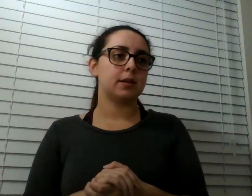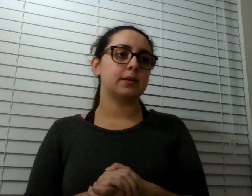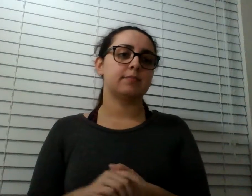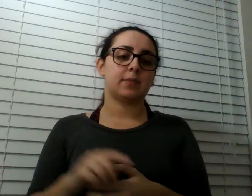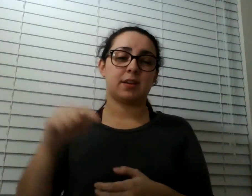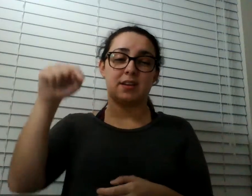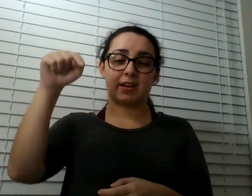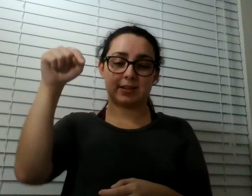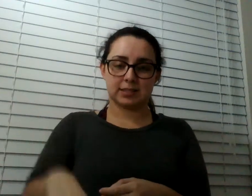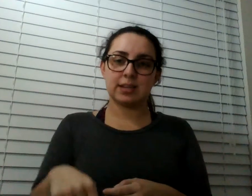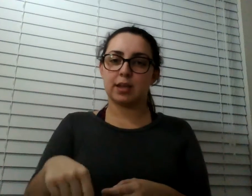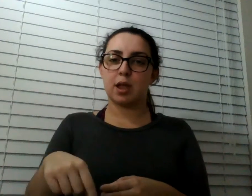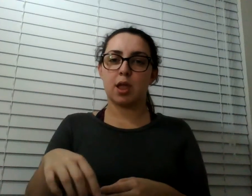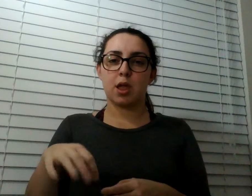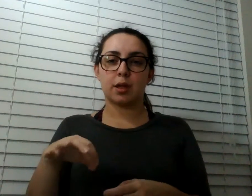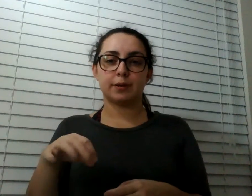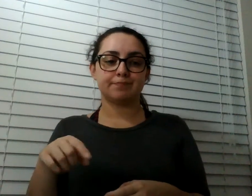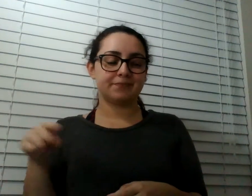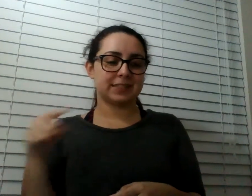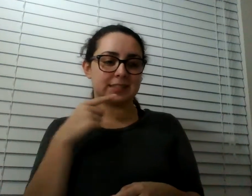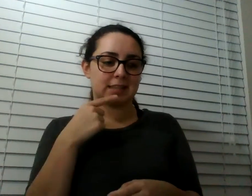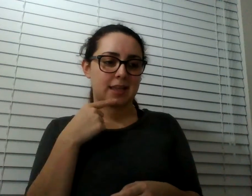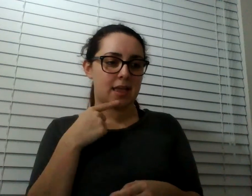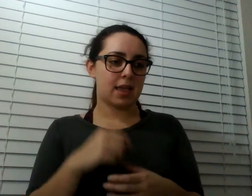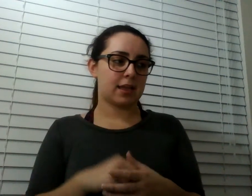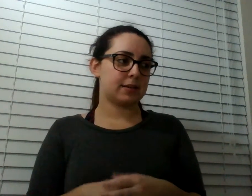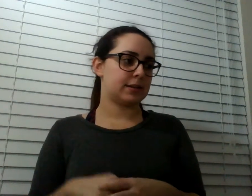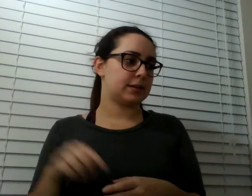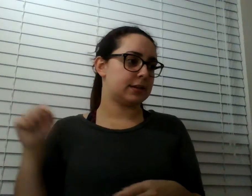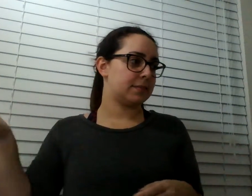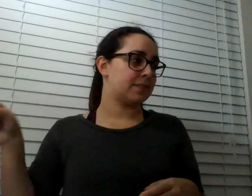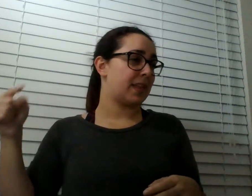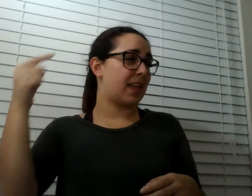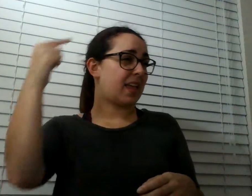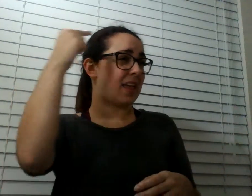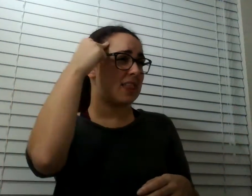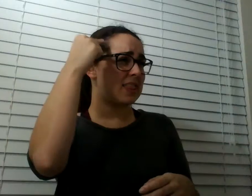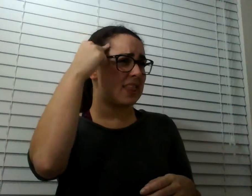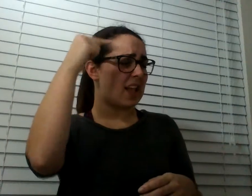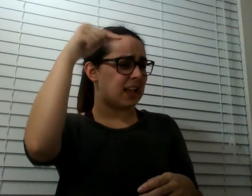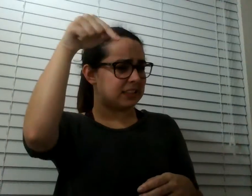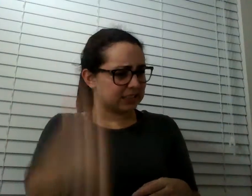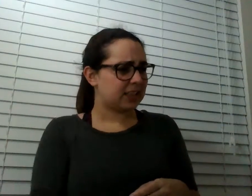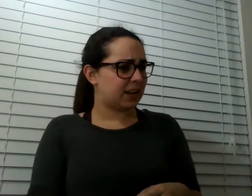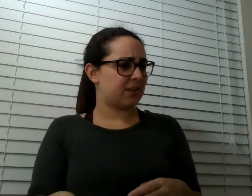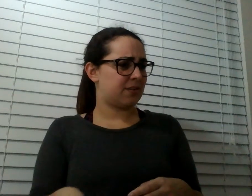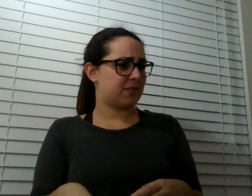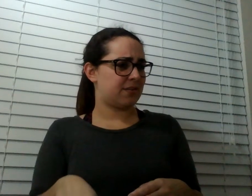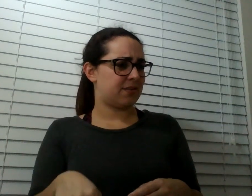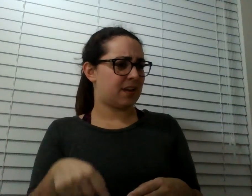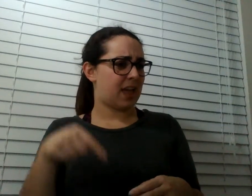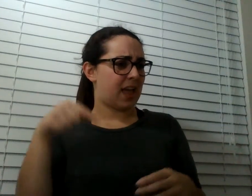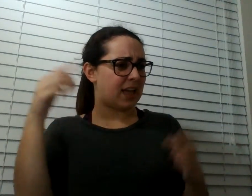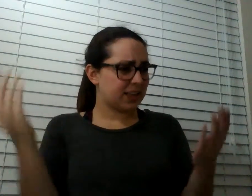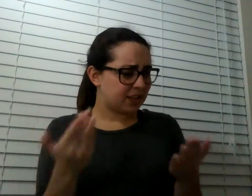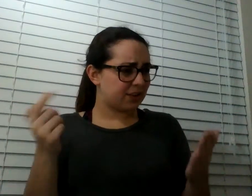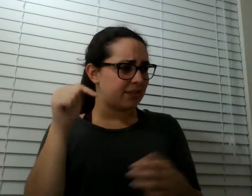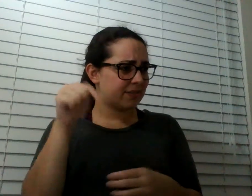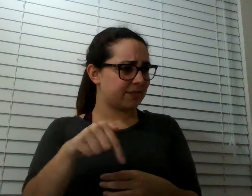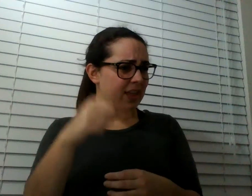right where we're standing. And he says, I think it's, like, right here. I think, like, this was the place.